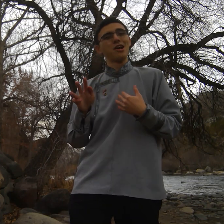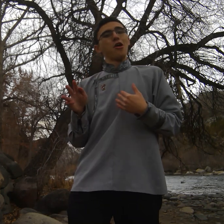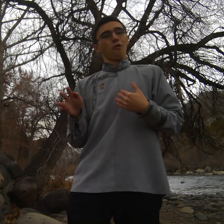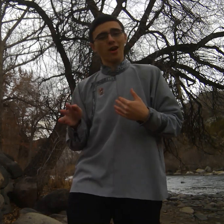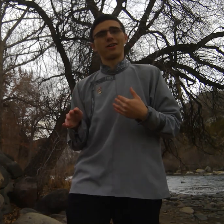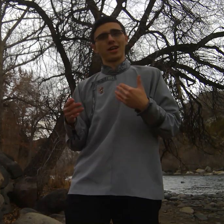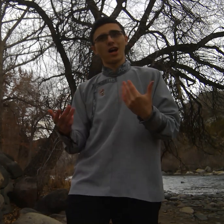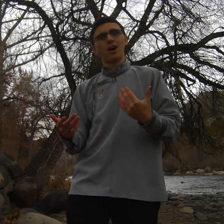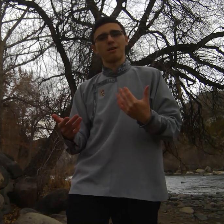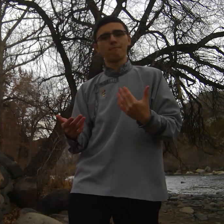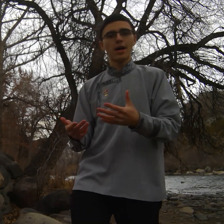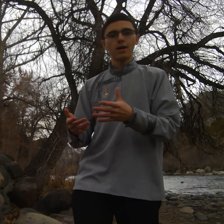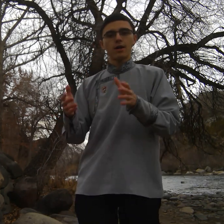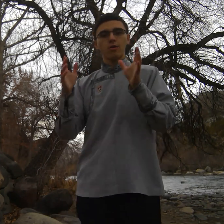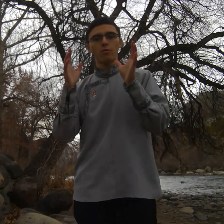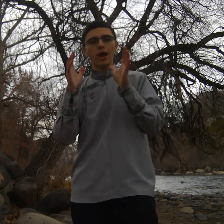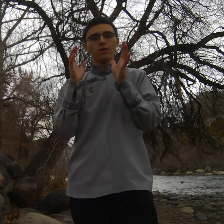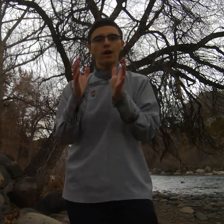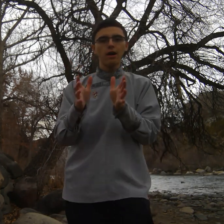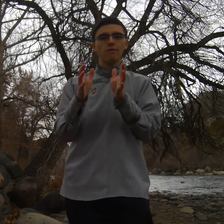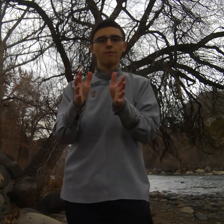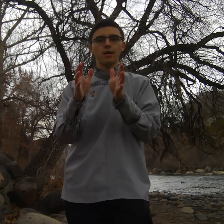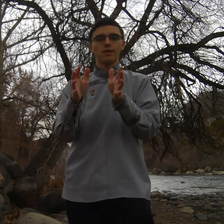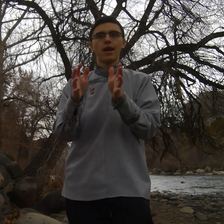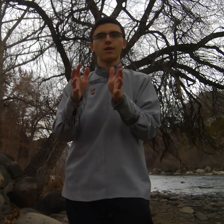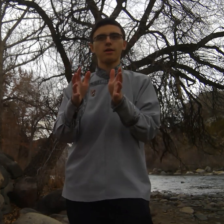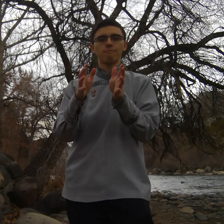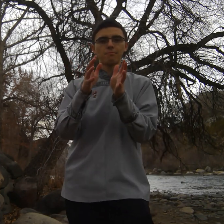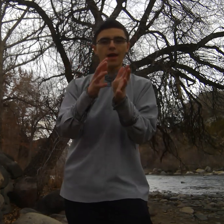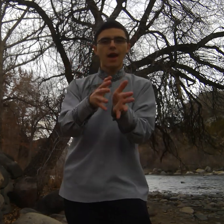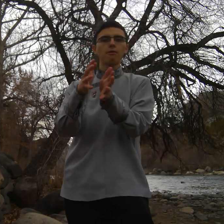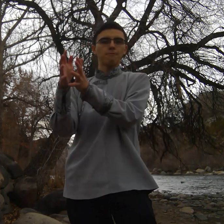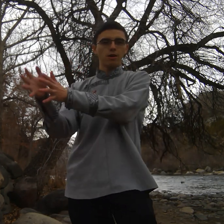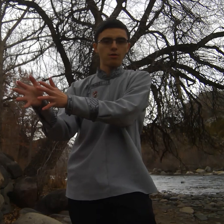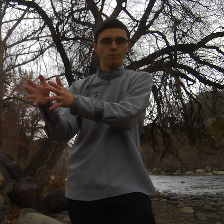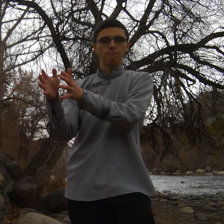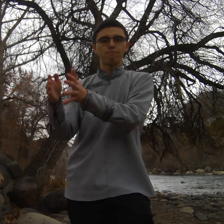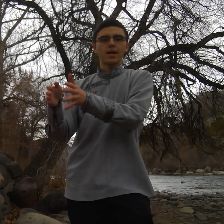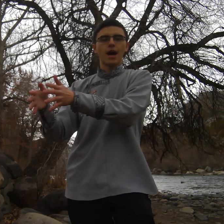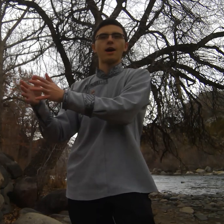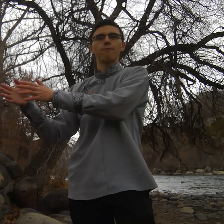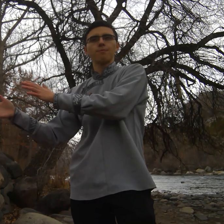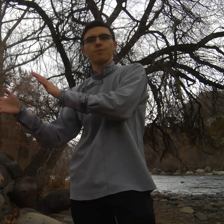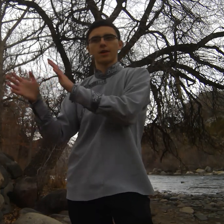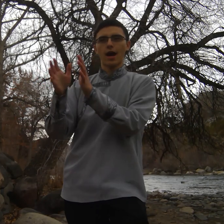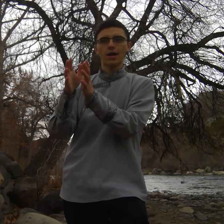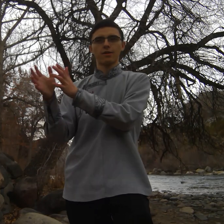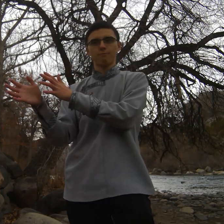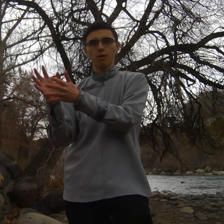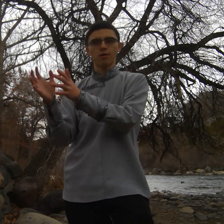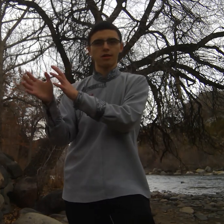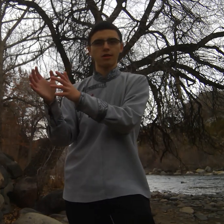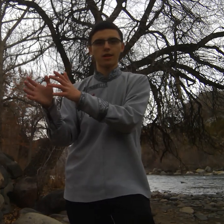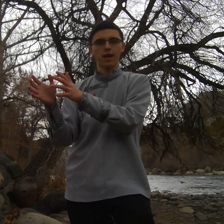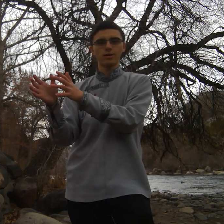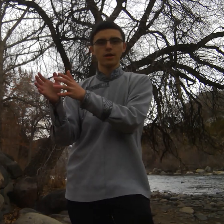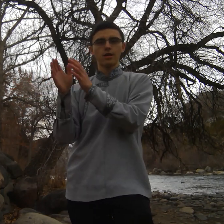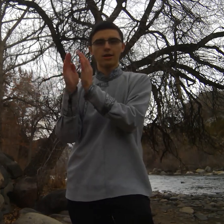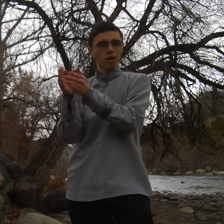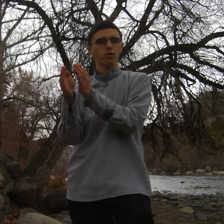really long but what I love is that they help you become the kind of person that they're